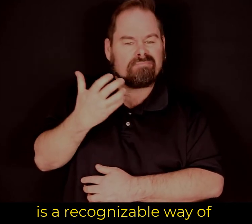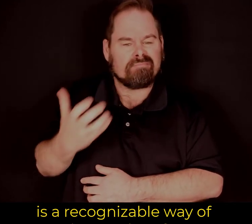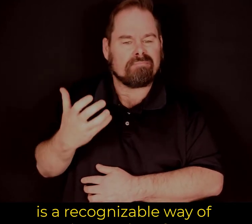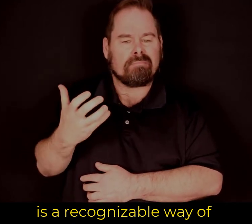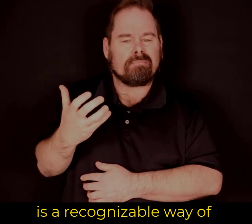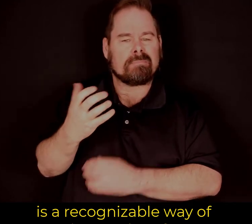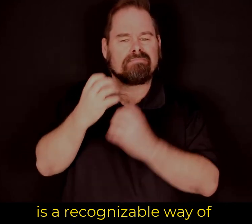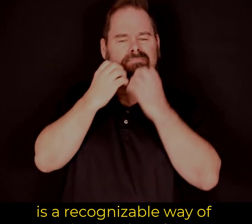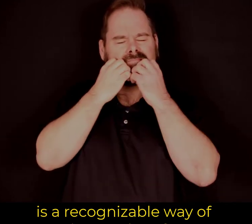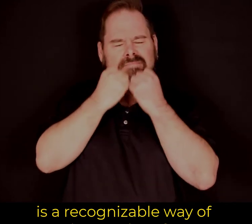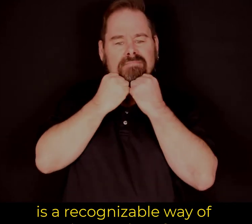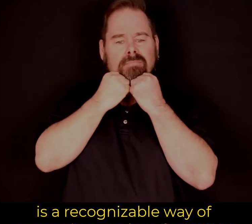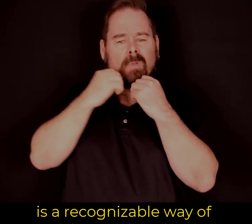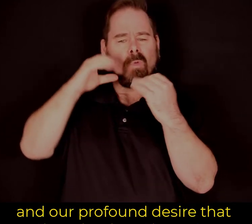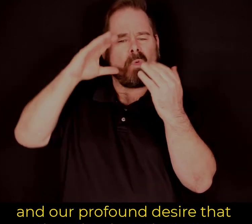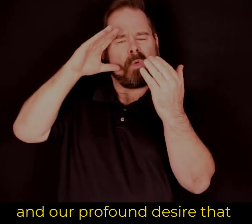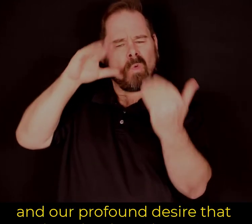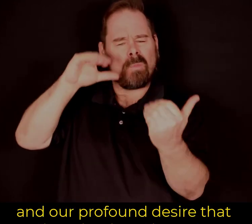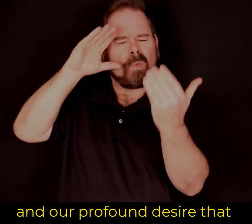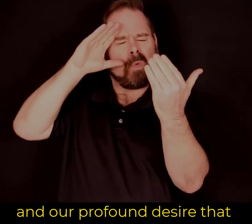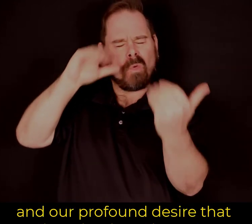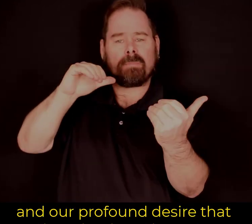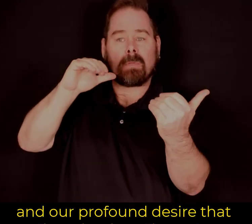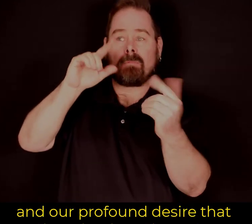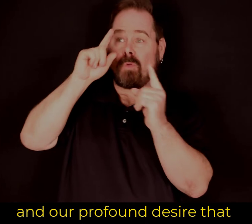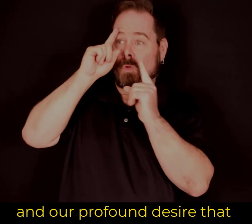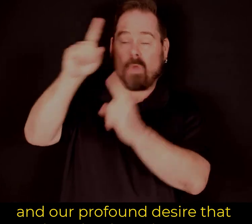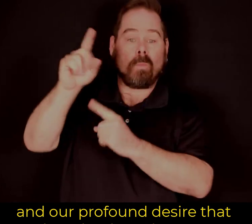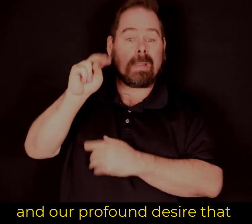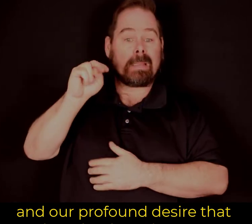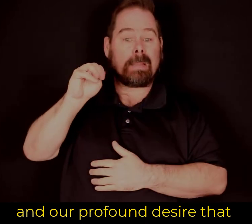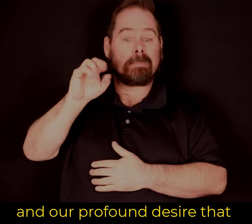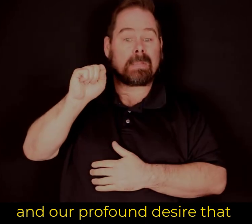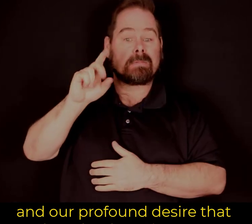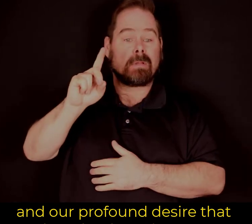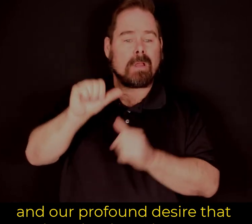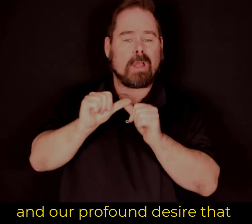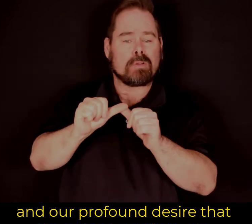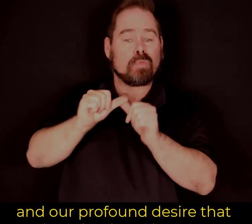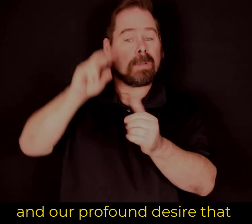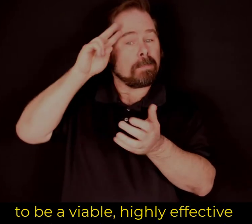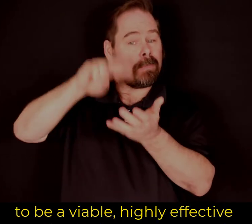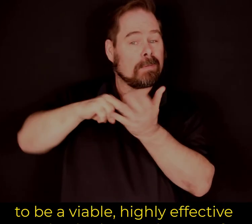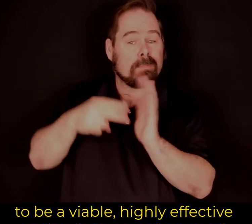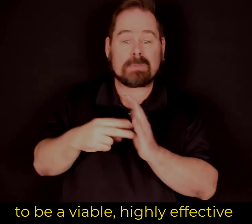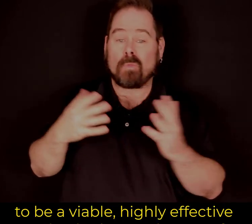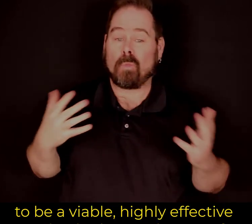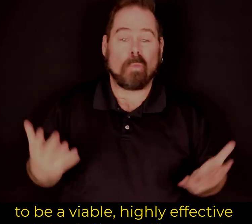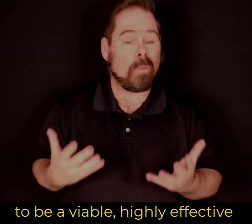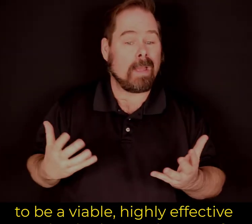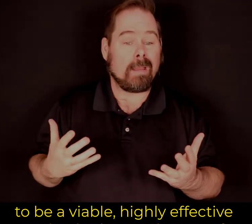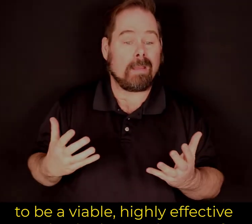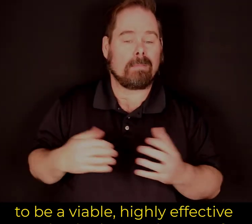love for NMSD and our profound desire that the school continues to be a viable,